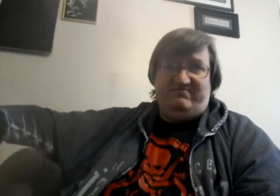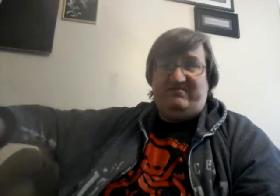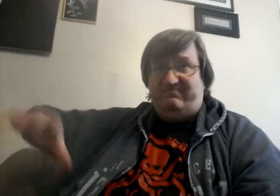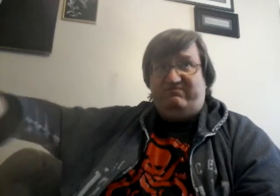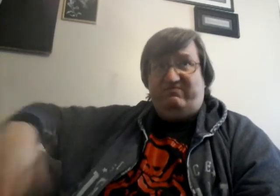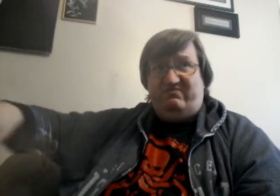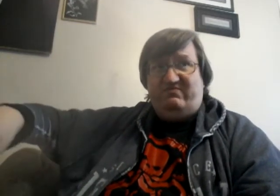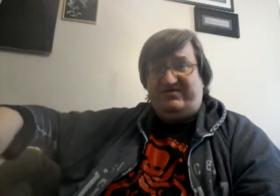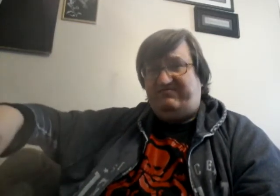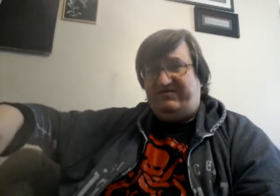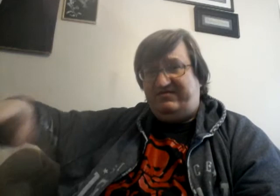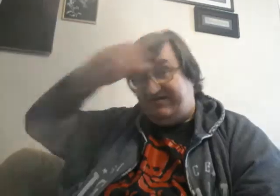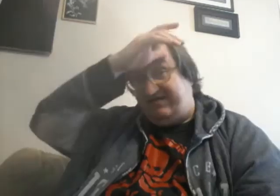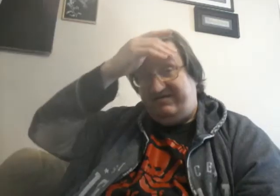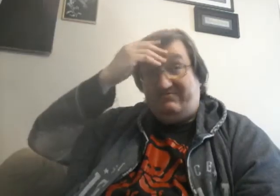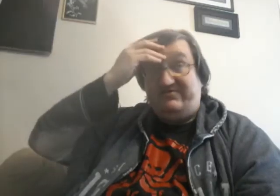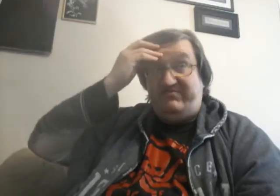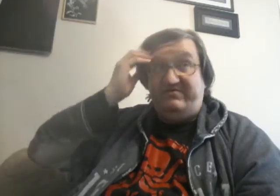Westfield, I think. Yeah, Westfield.